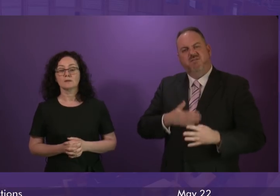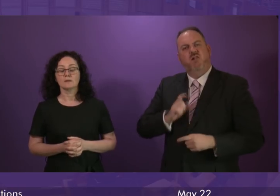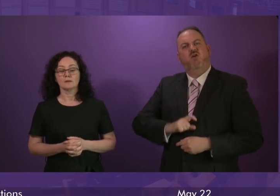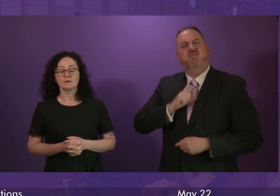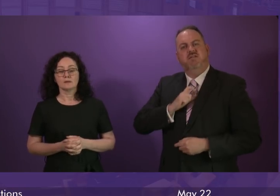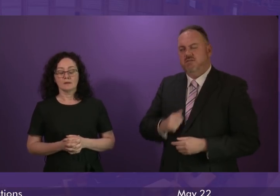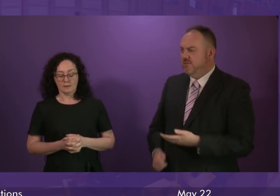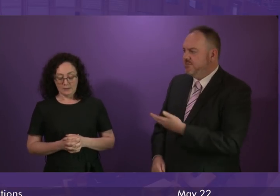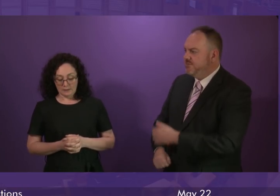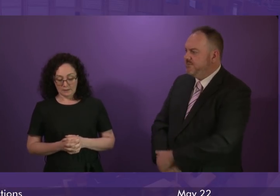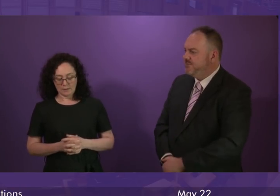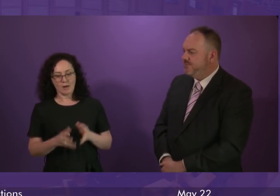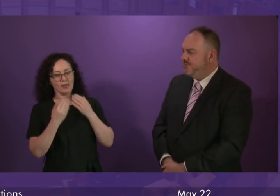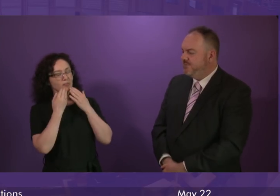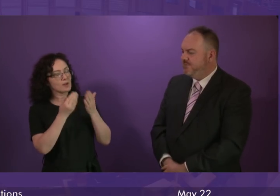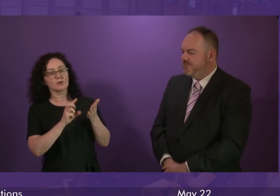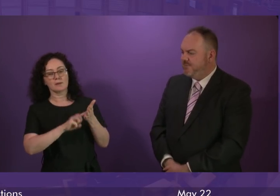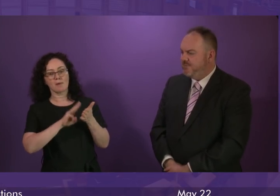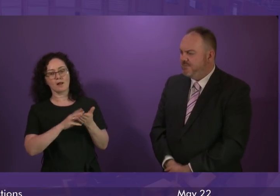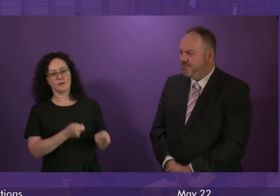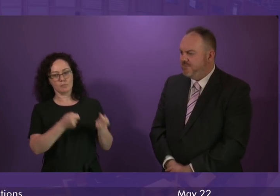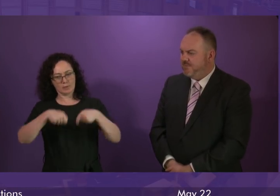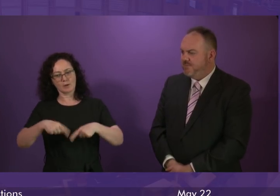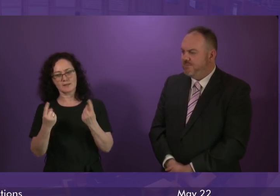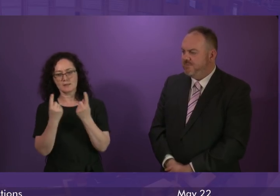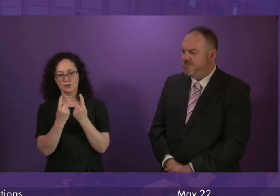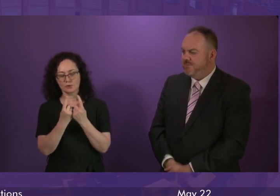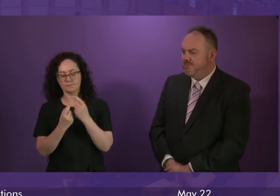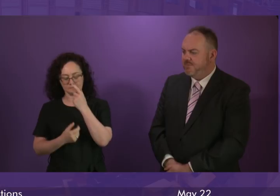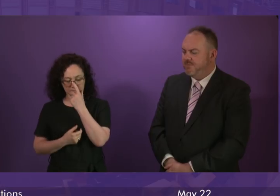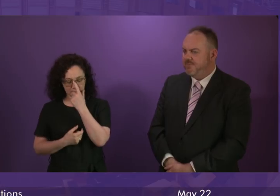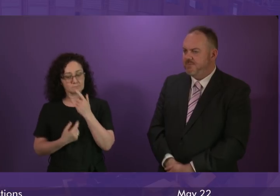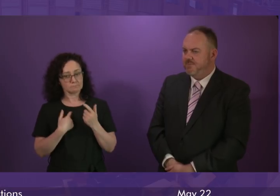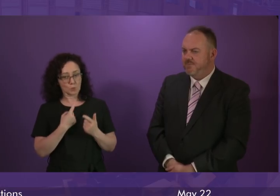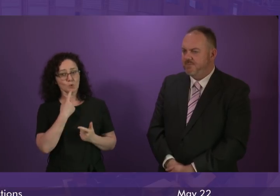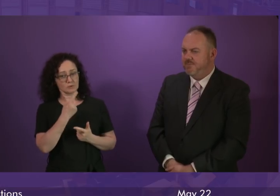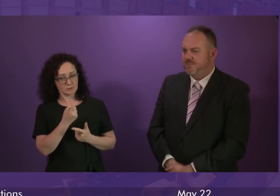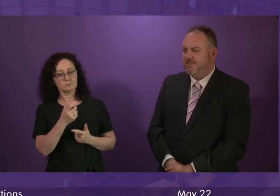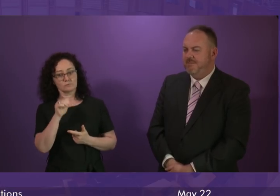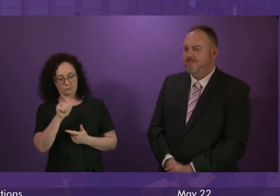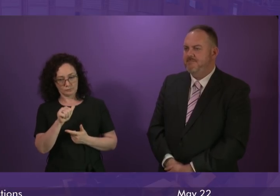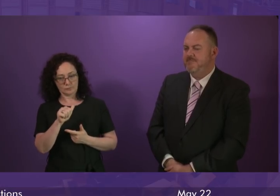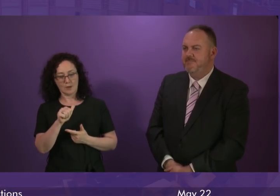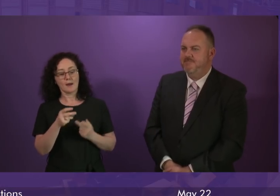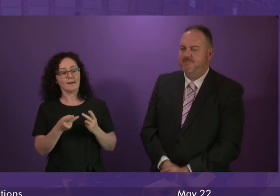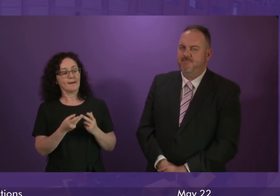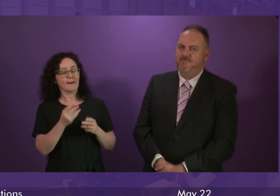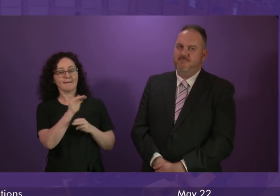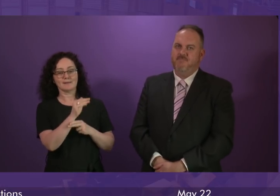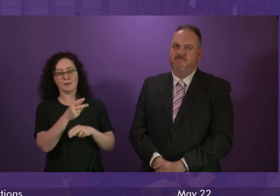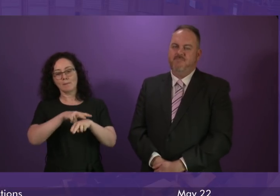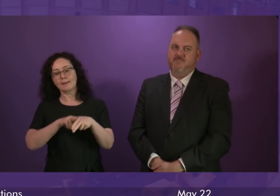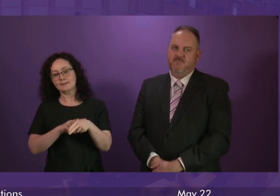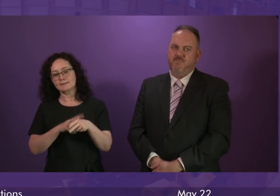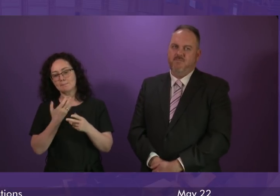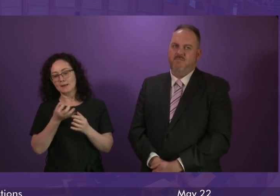First Minister. I thank Liam MacArthur for raising this issue. As he said, an external police force has been asked to investigate the